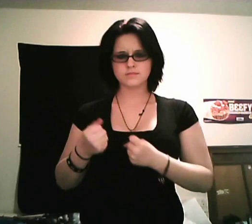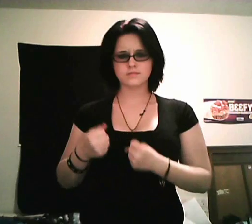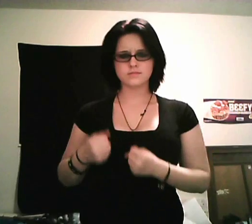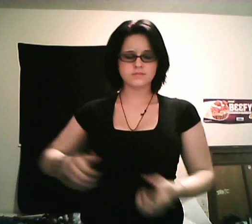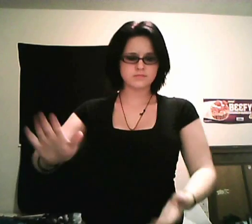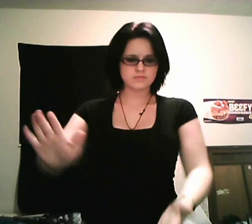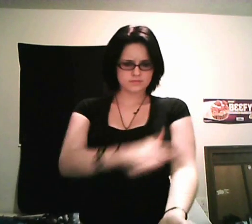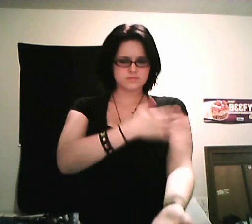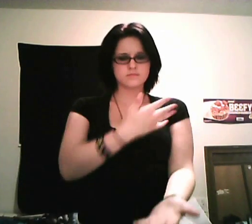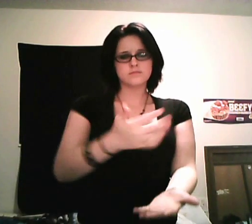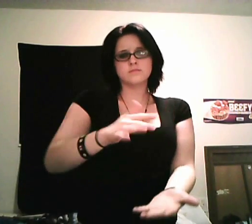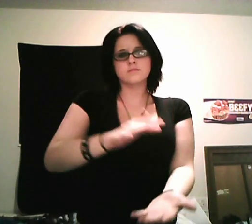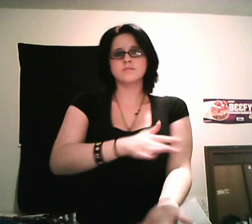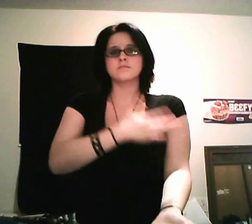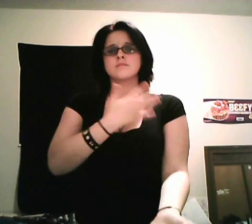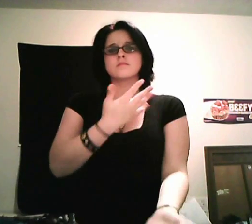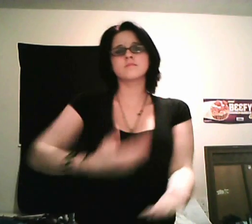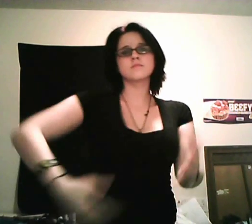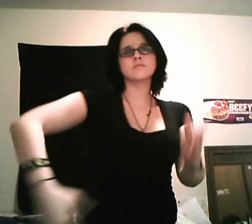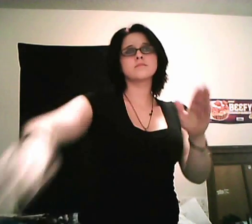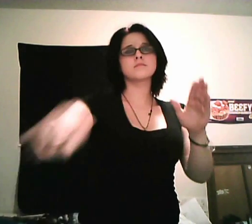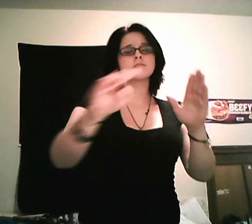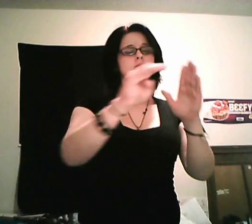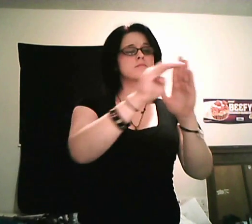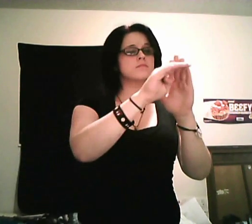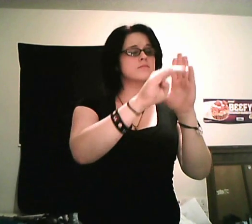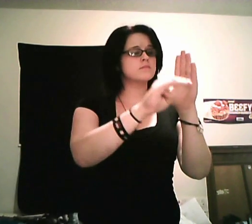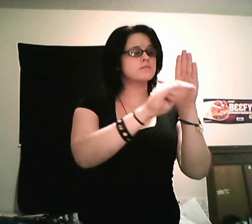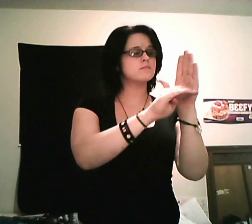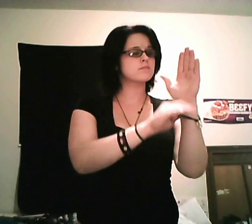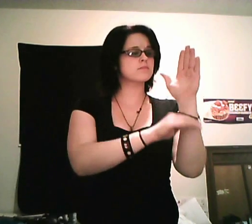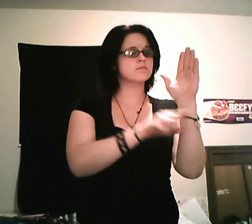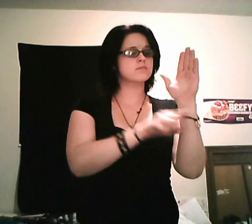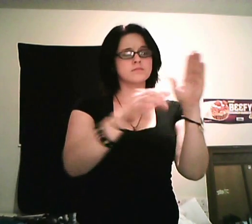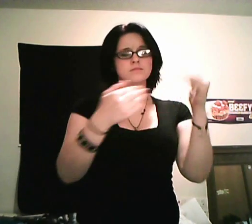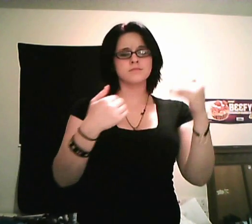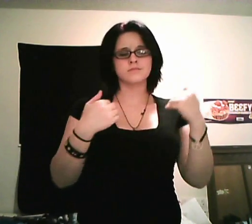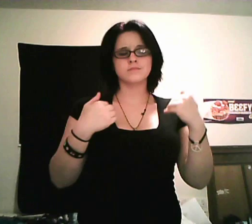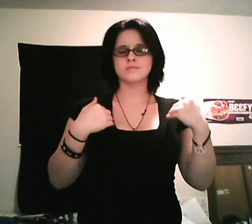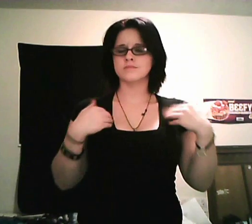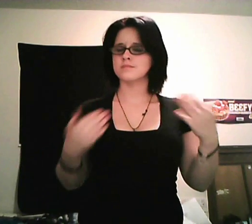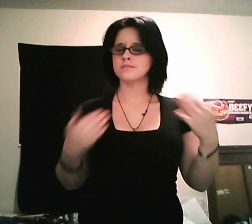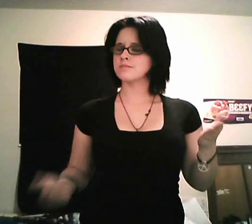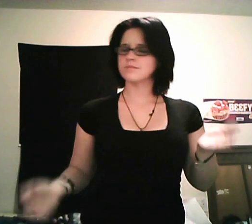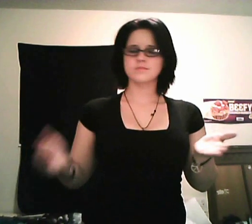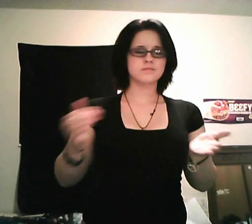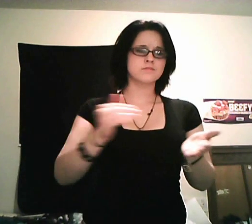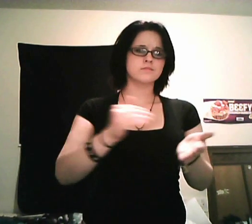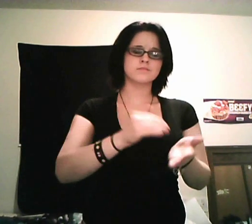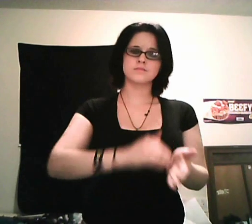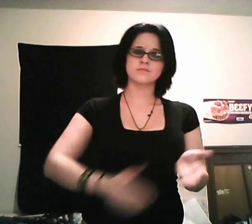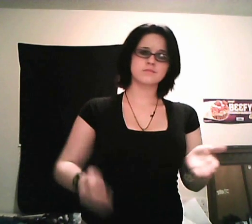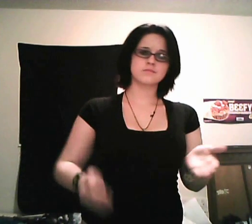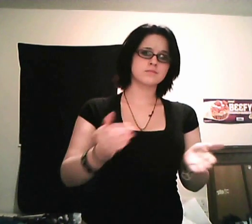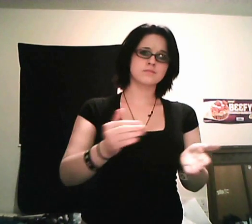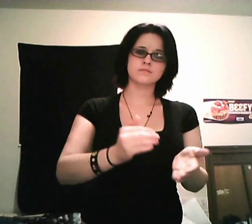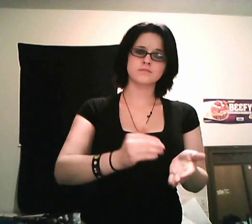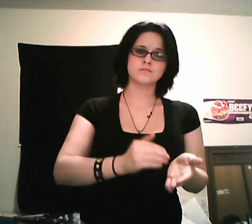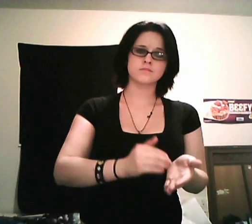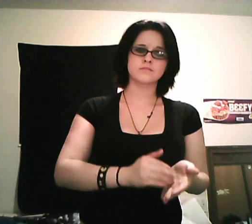Sing to me of the plans That you have for me over again